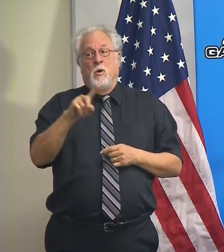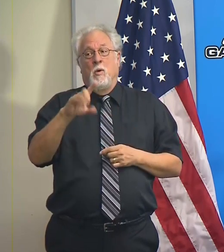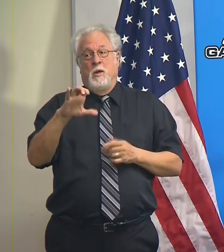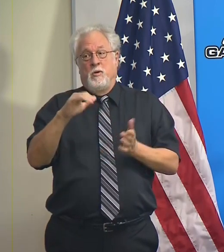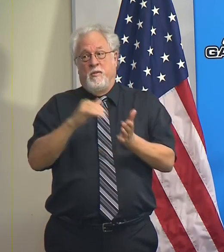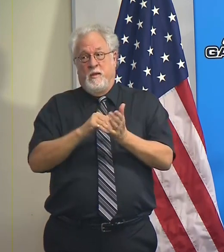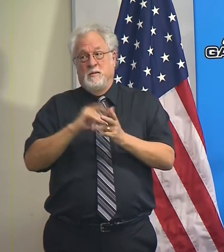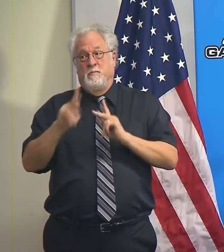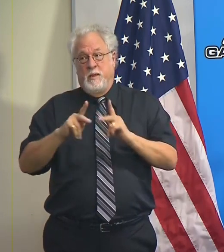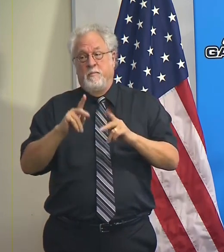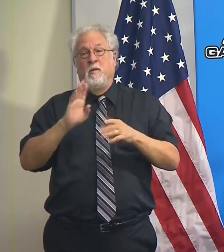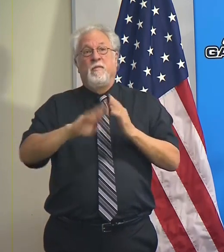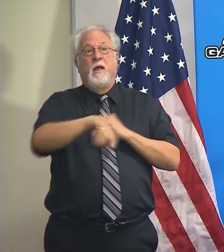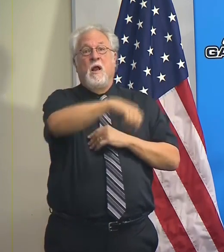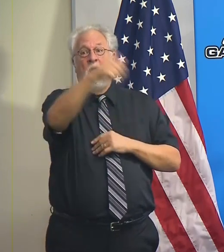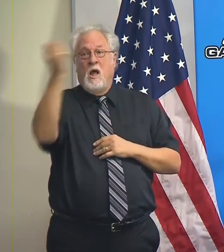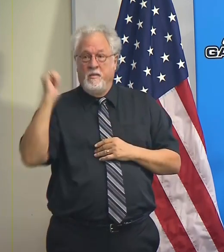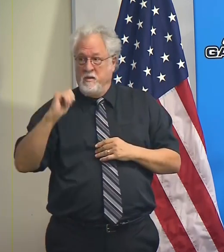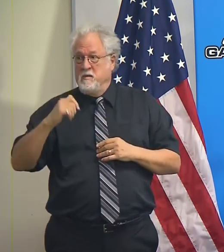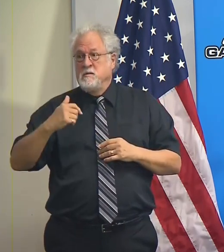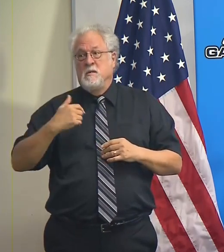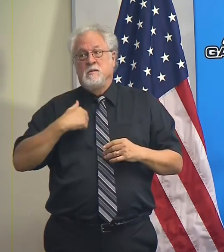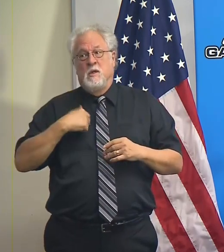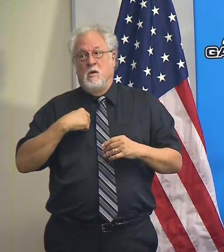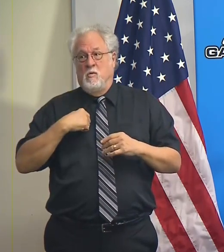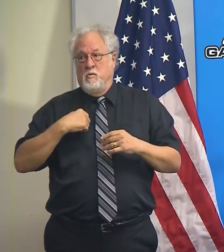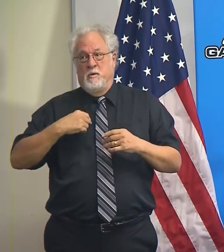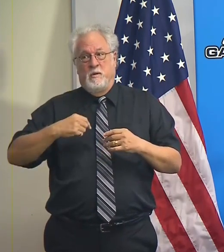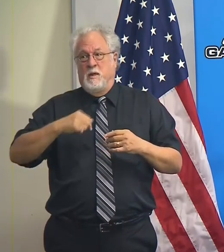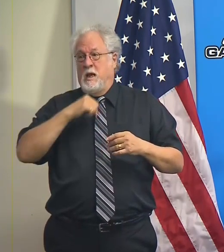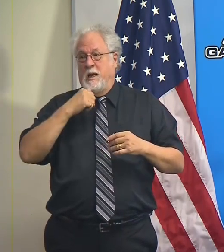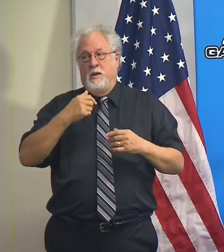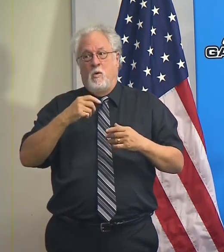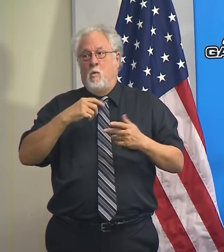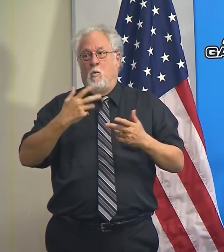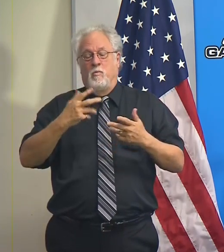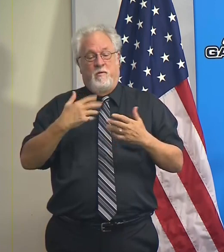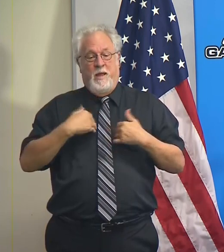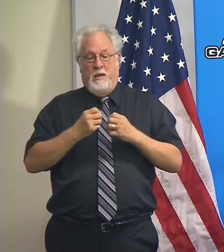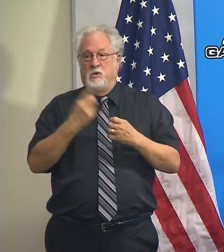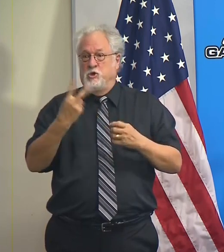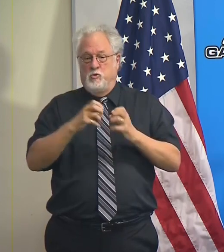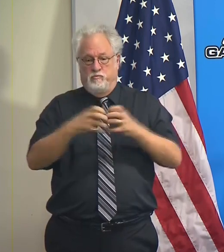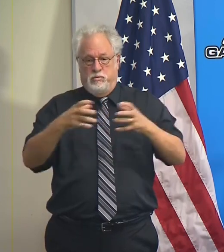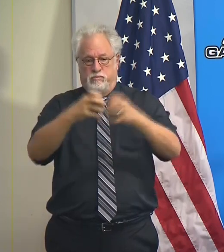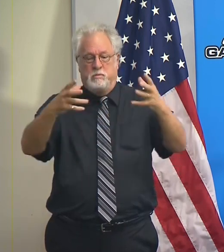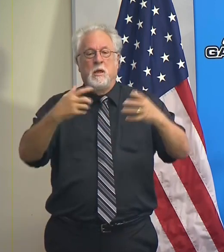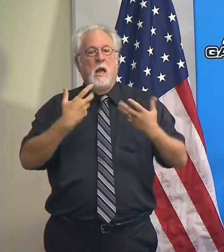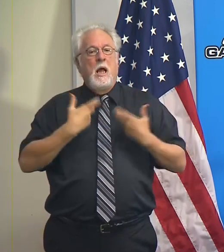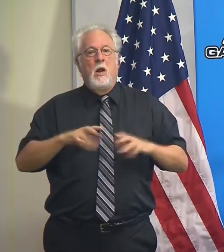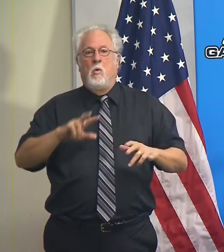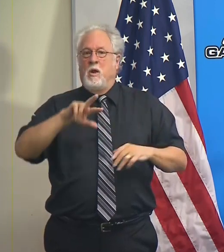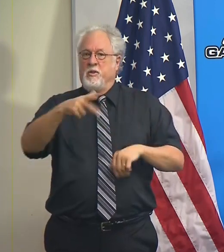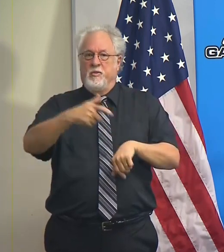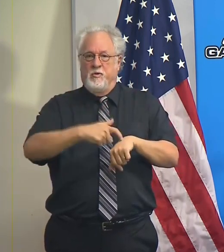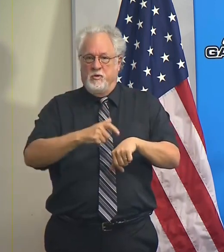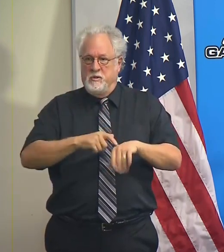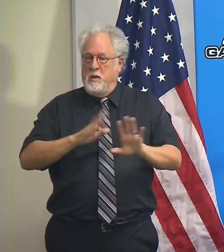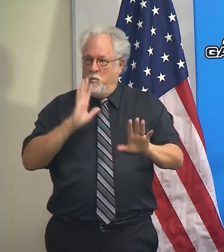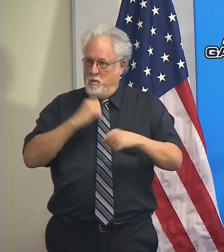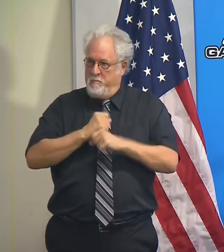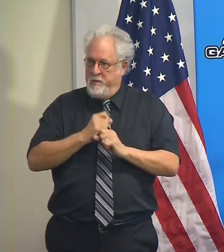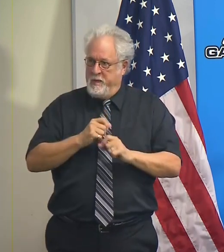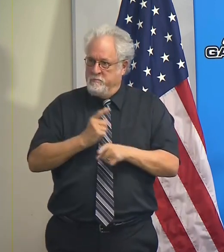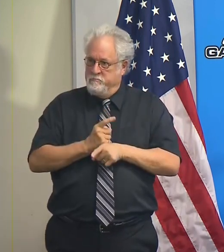that we've already ridden the crest of two surges. I'm not anxious to do it a third time. And so we're going to make prudent